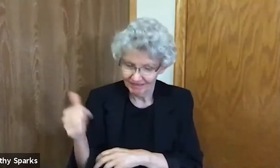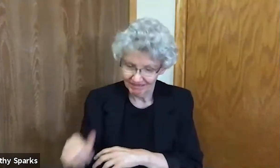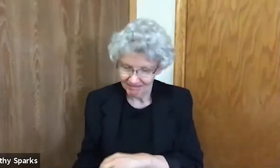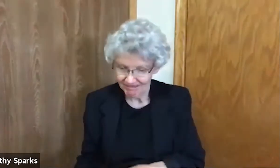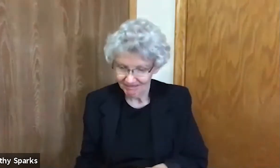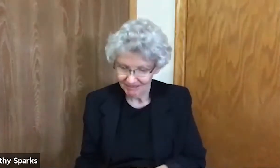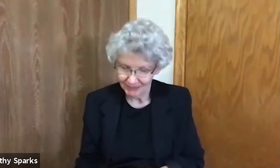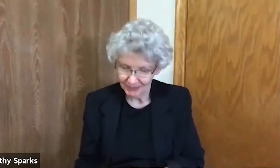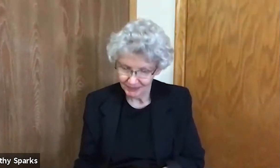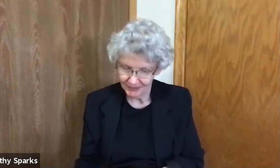Prayer for others.